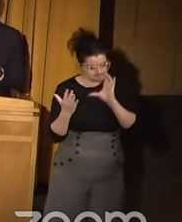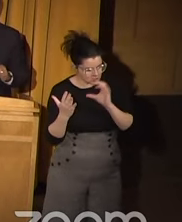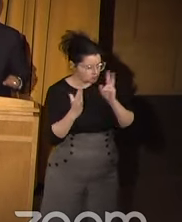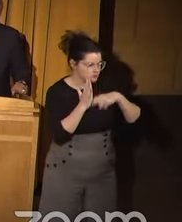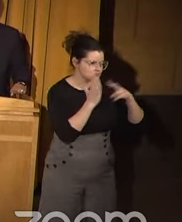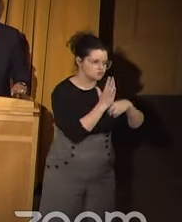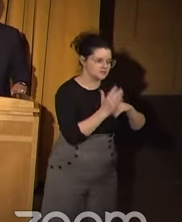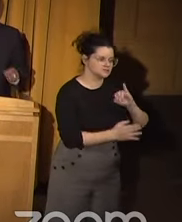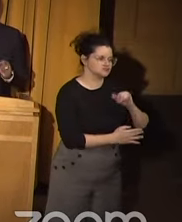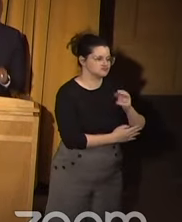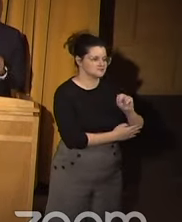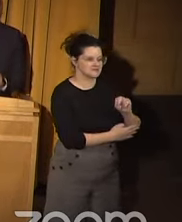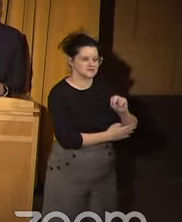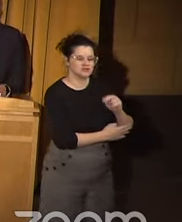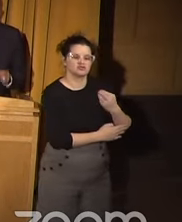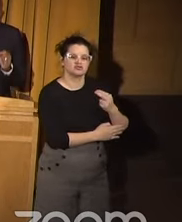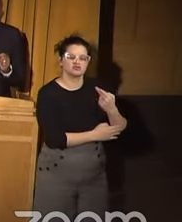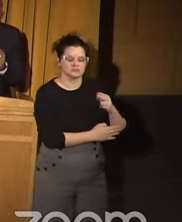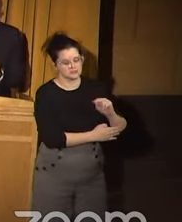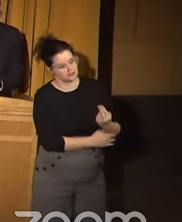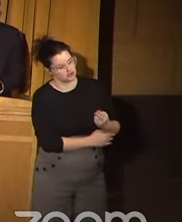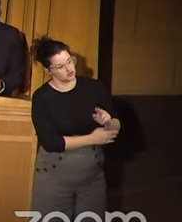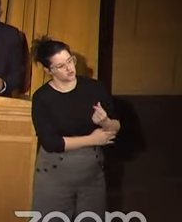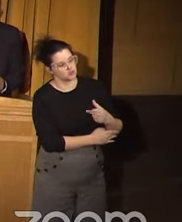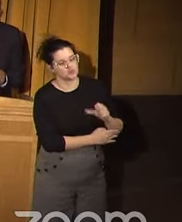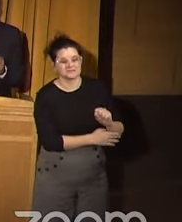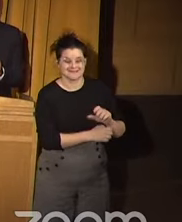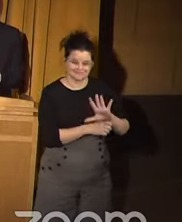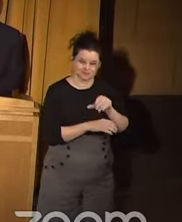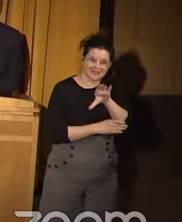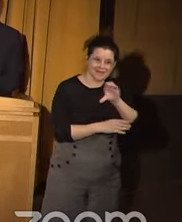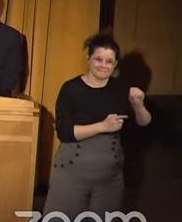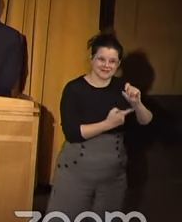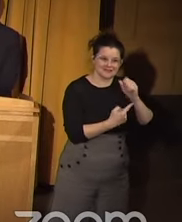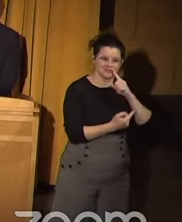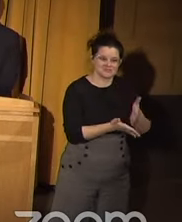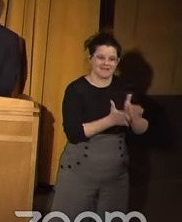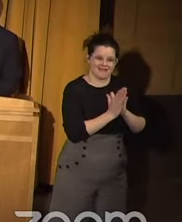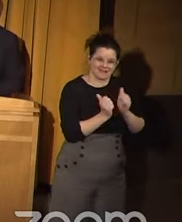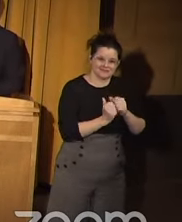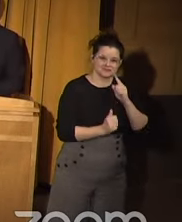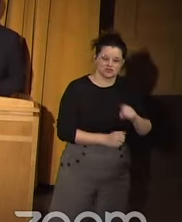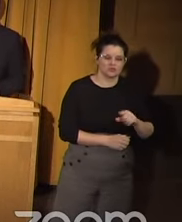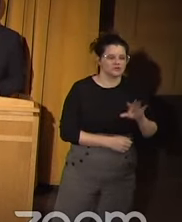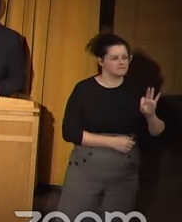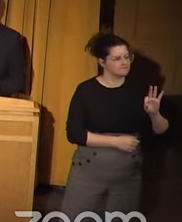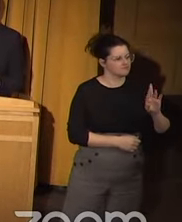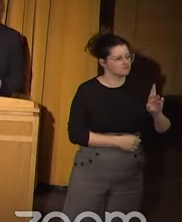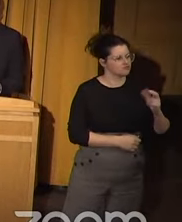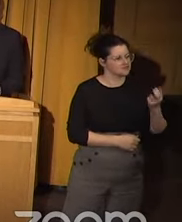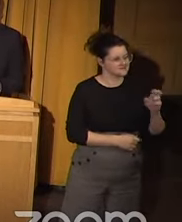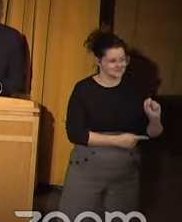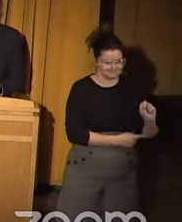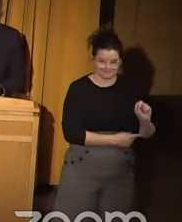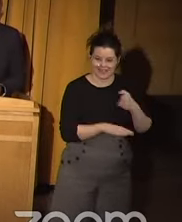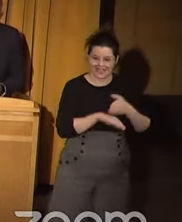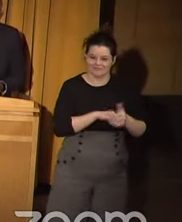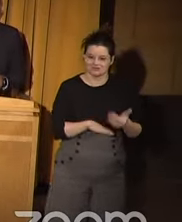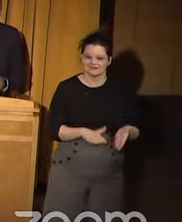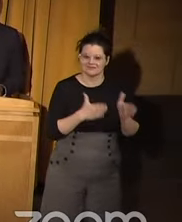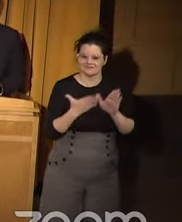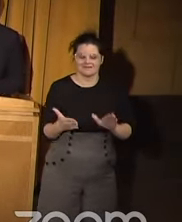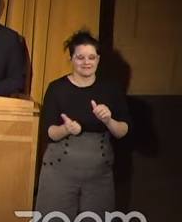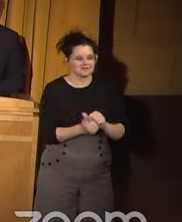Jensen Hughes. Jensen Hughes was a company that was asked to go to Ferguson after the death